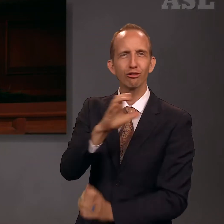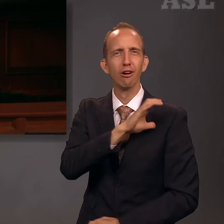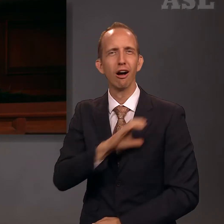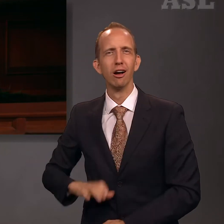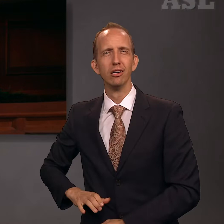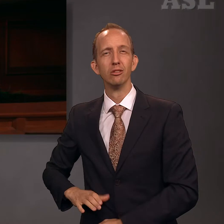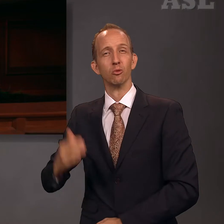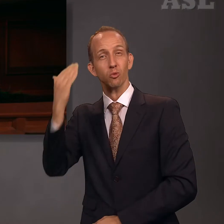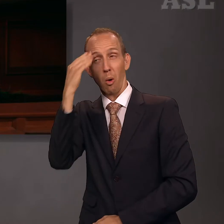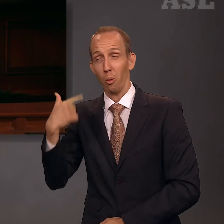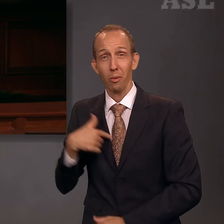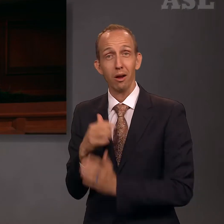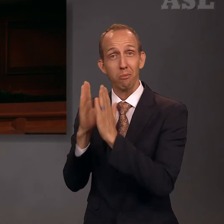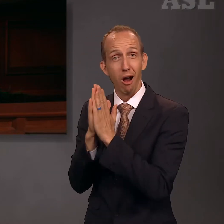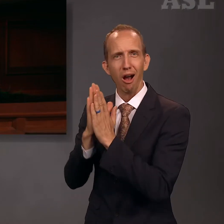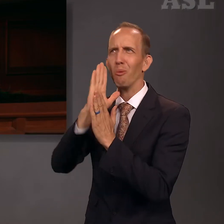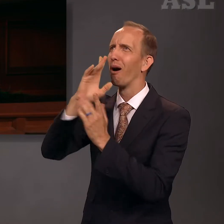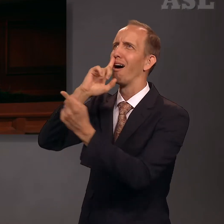we can receive answers to our prayers.